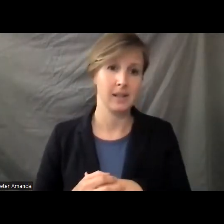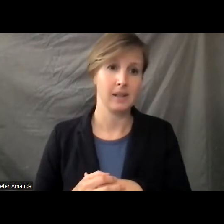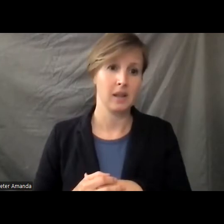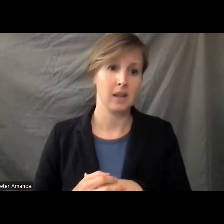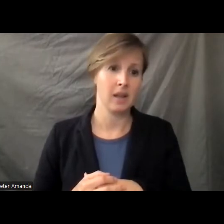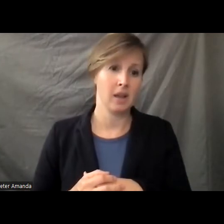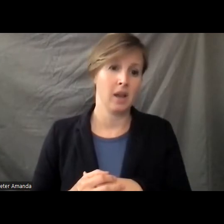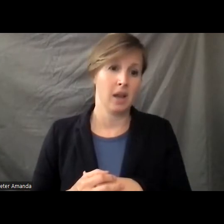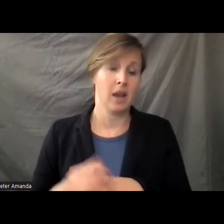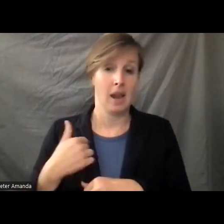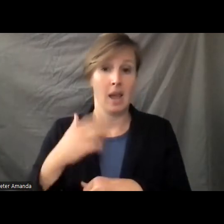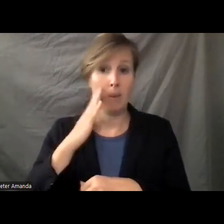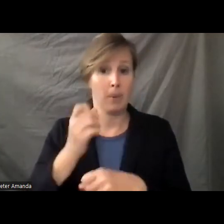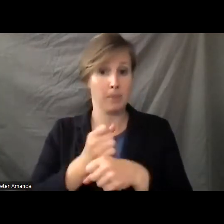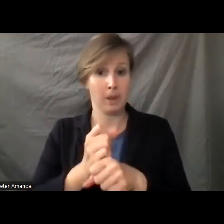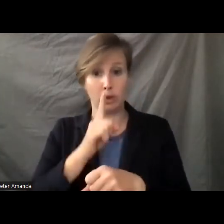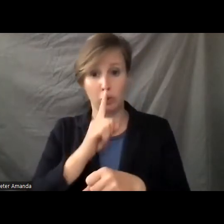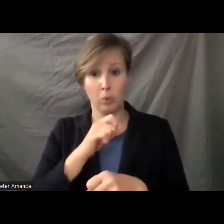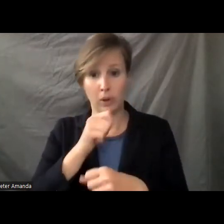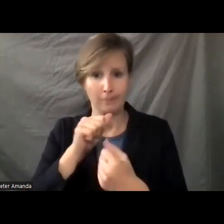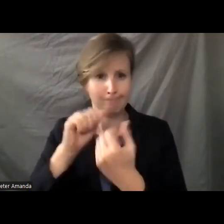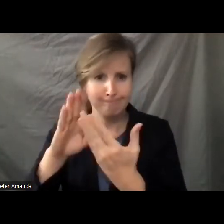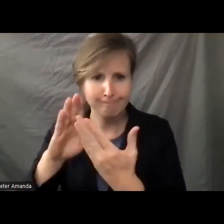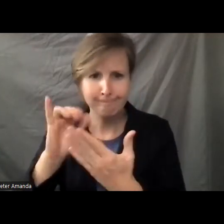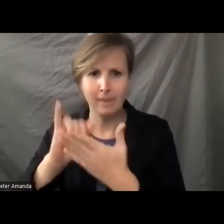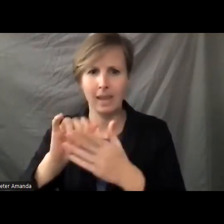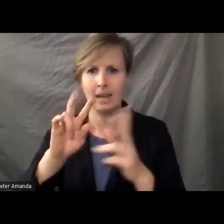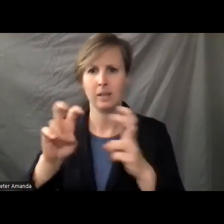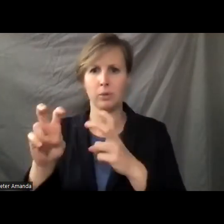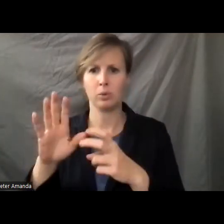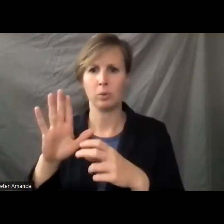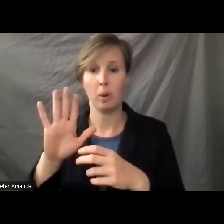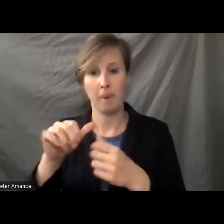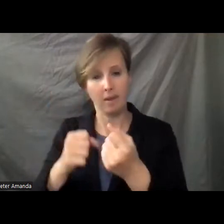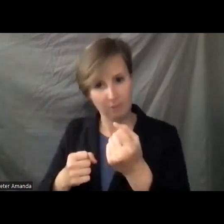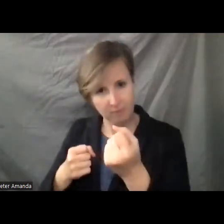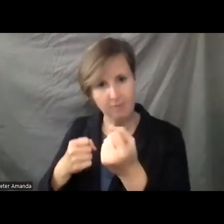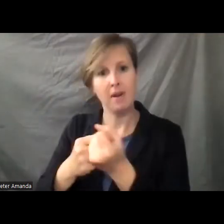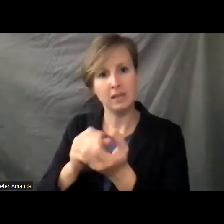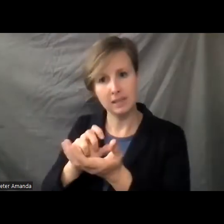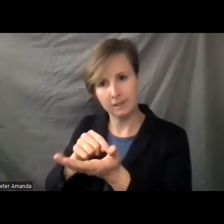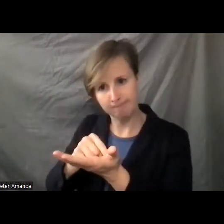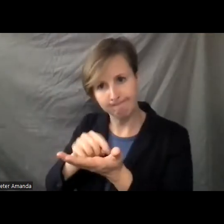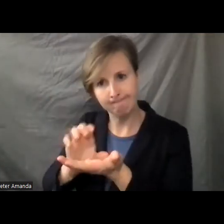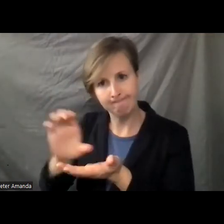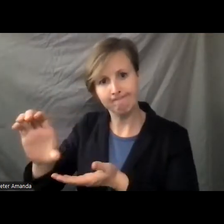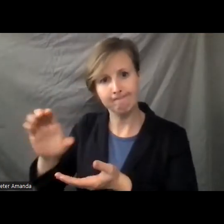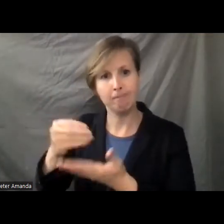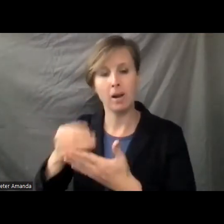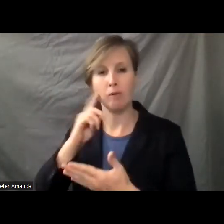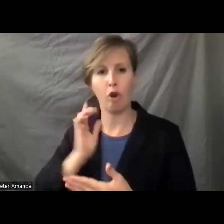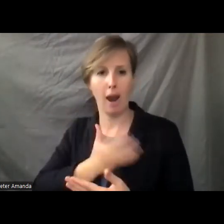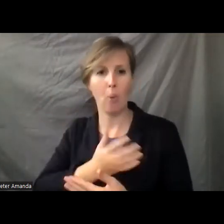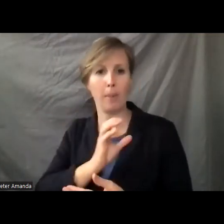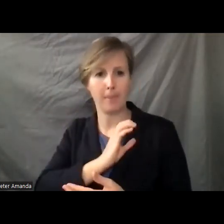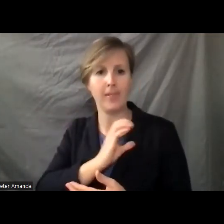will ensure that we don't run into that issue by funding our police, by making sure that they have the resources they